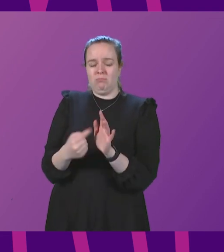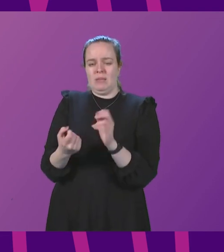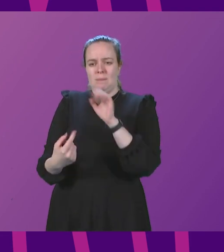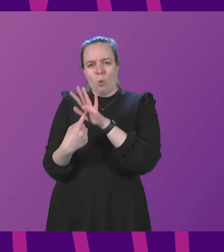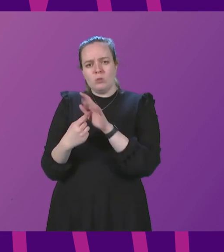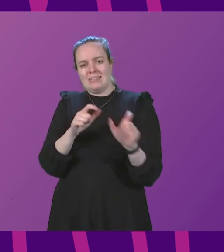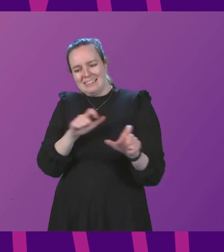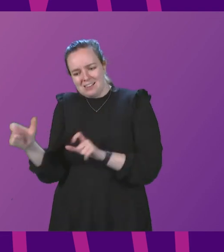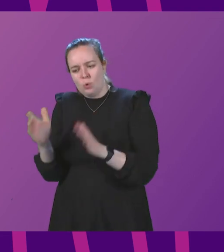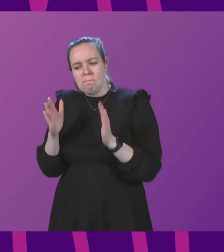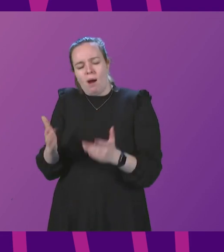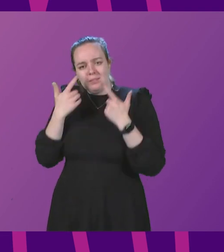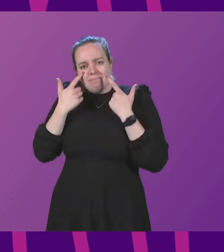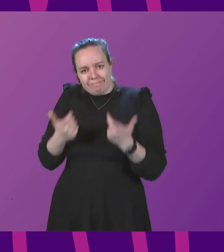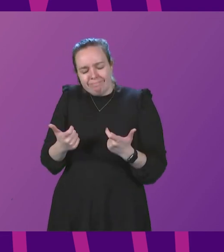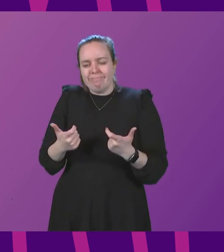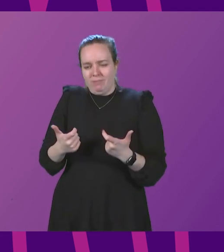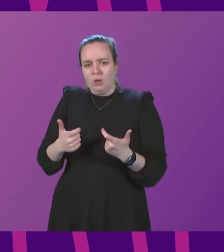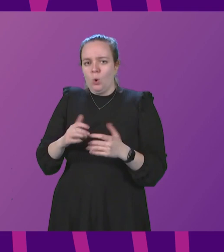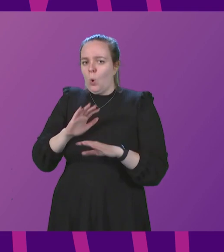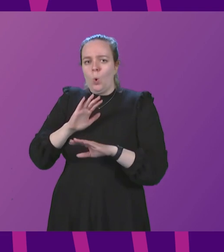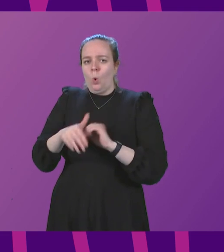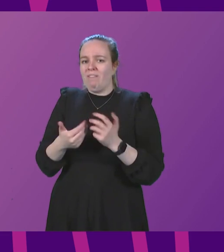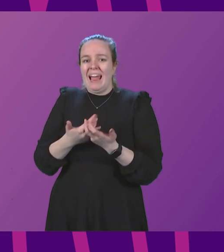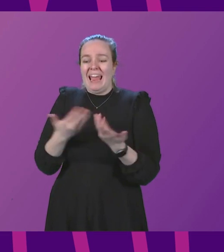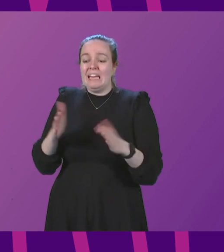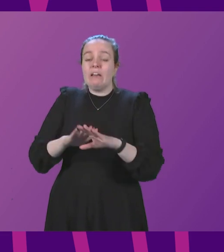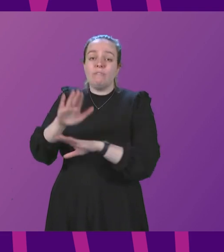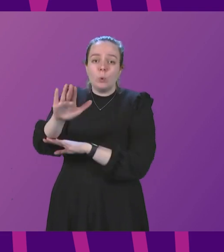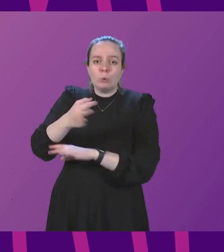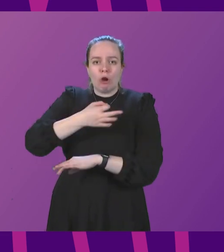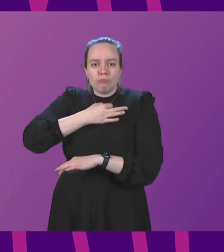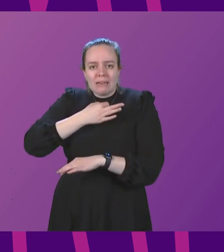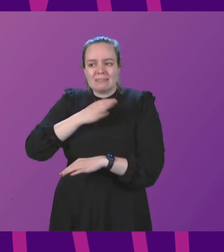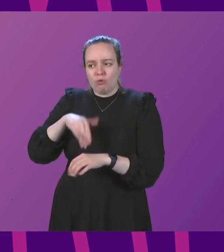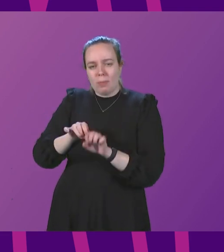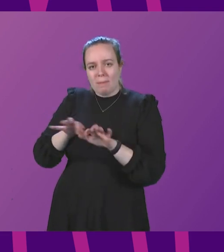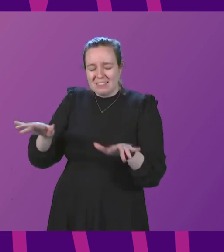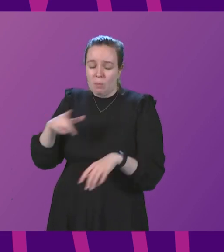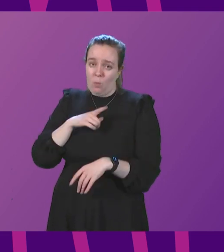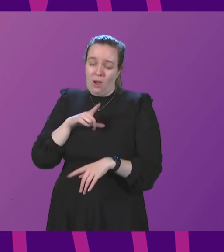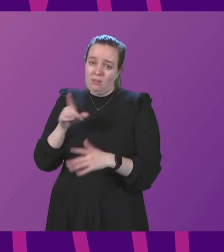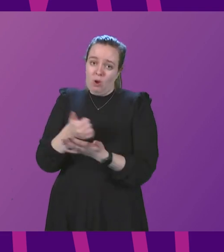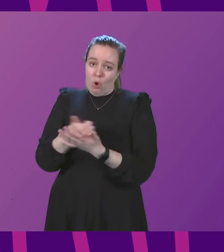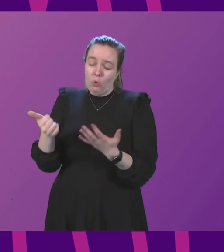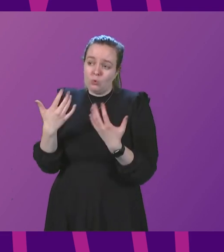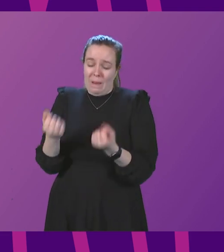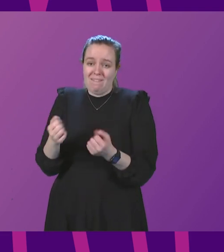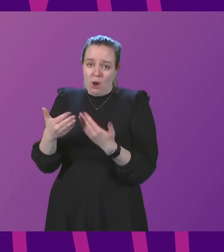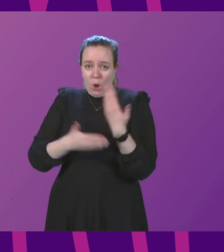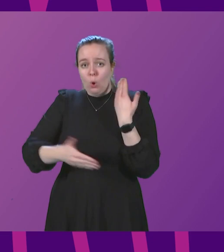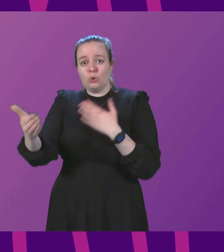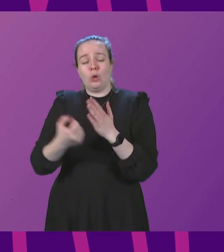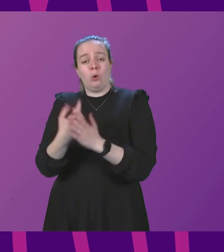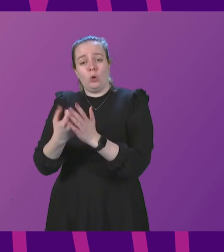to be vigilant about any future threats that the pandemic presents for us because they will also have long term consequences